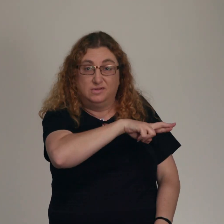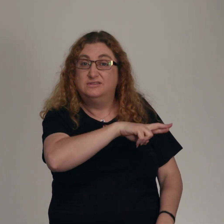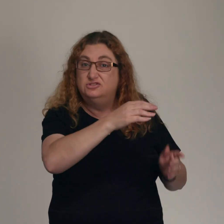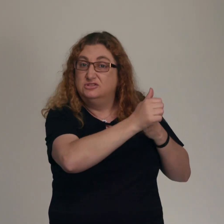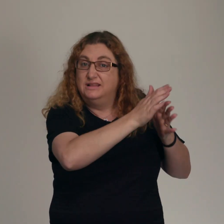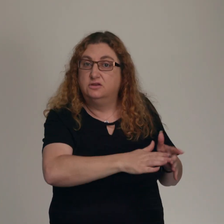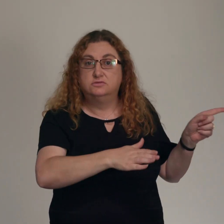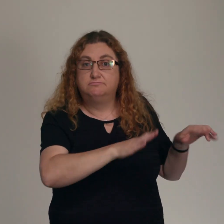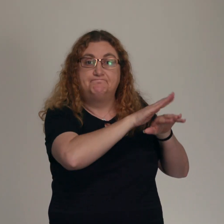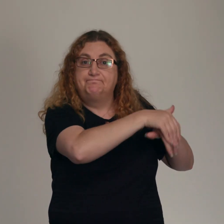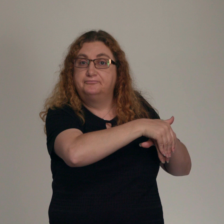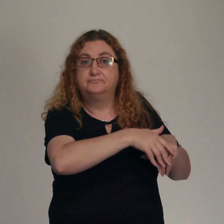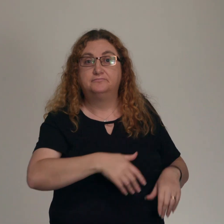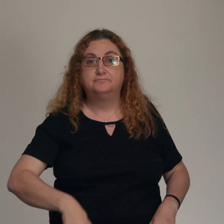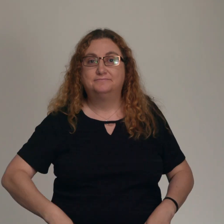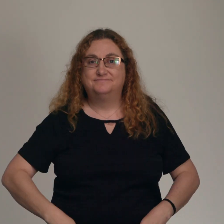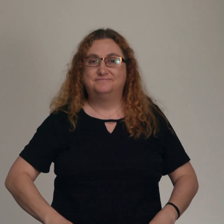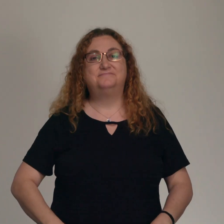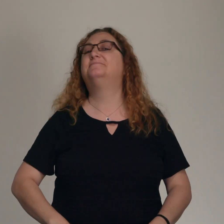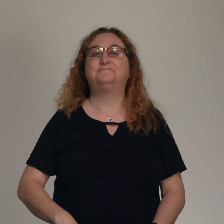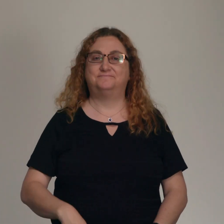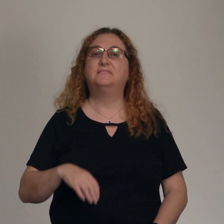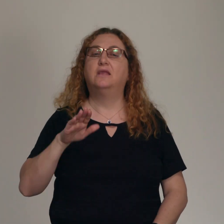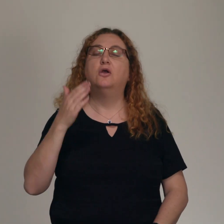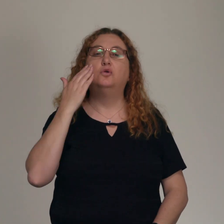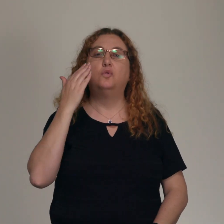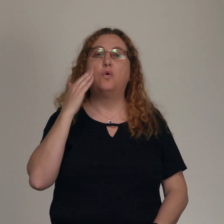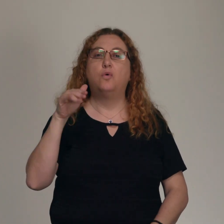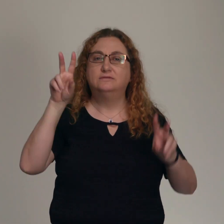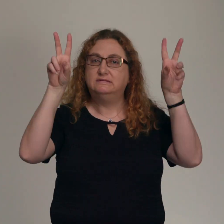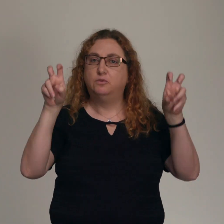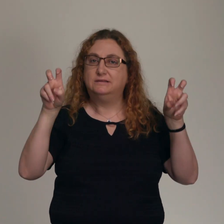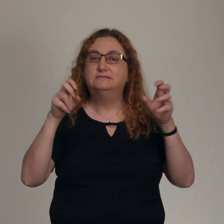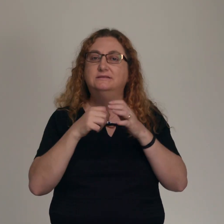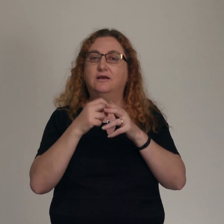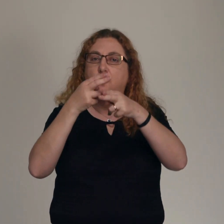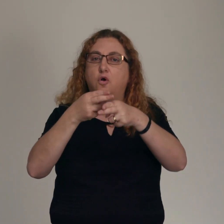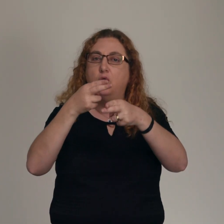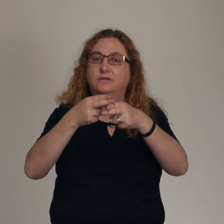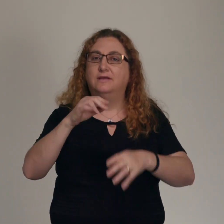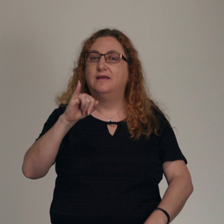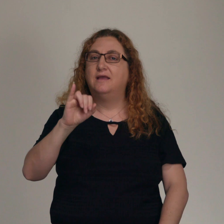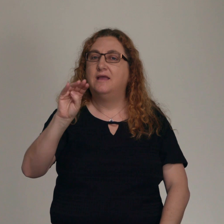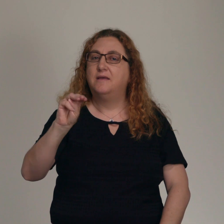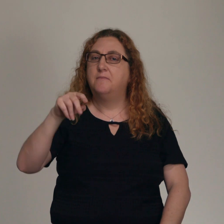our sermon series in Malachi, we've been calling it Imposter, right? There's a picture of a guy looking into a mirror and he has a mask that's taken off.